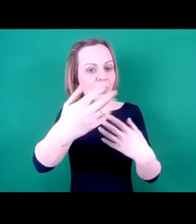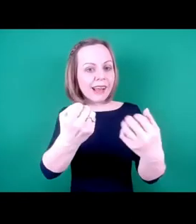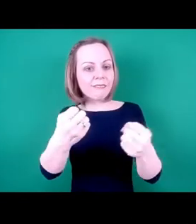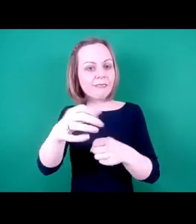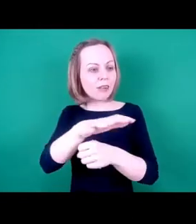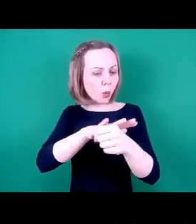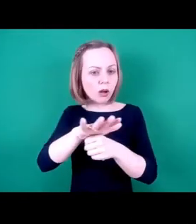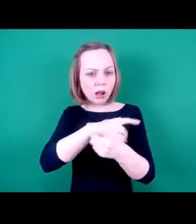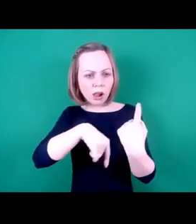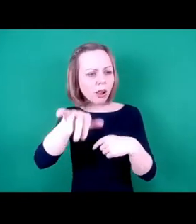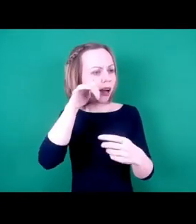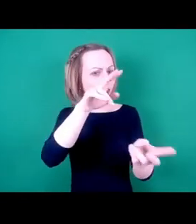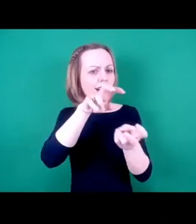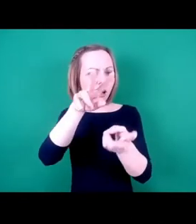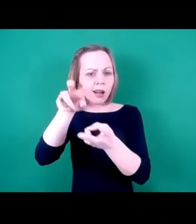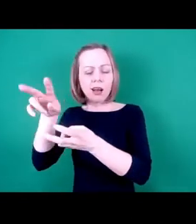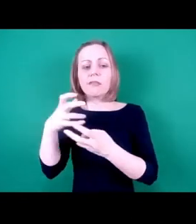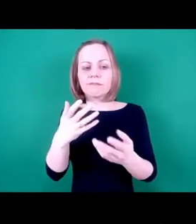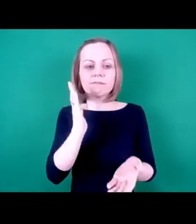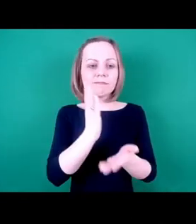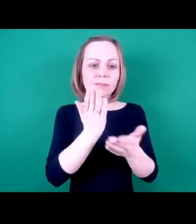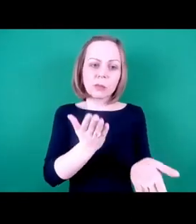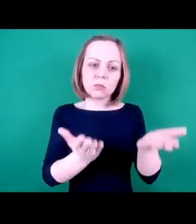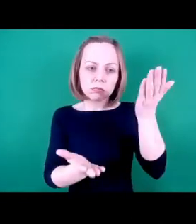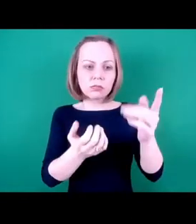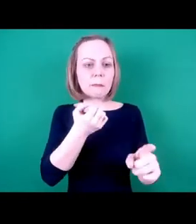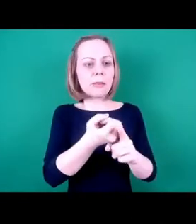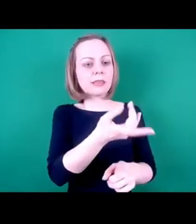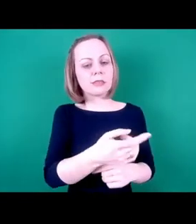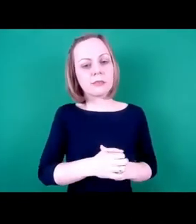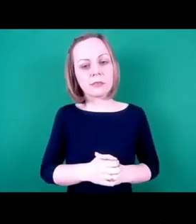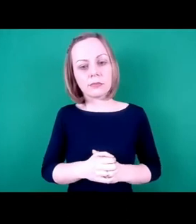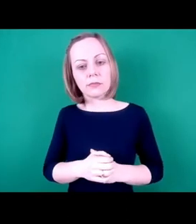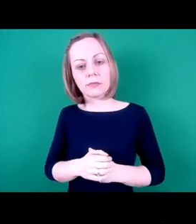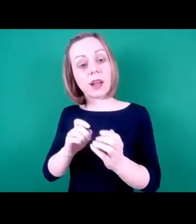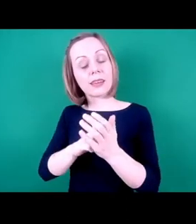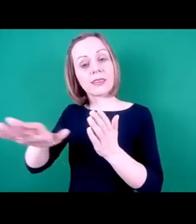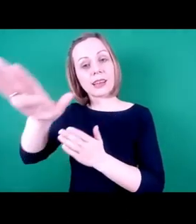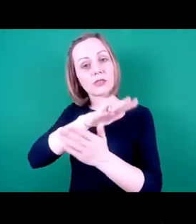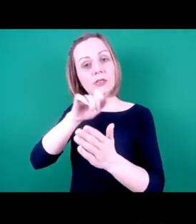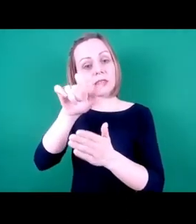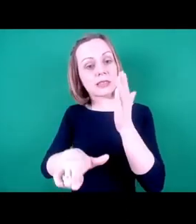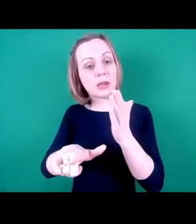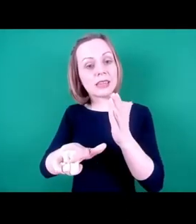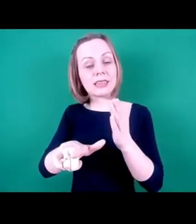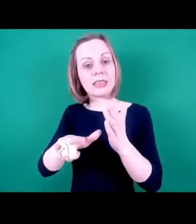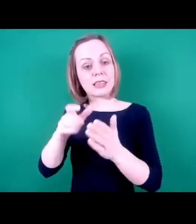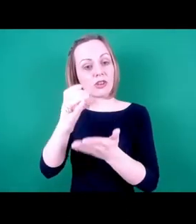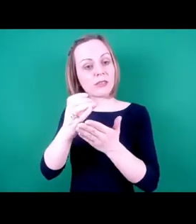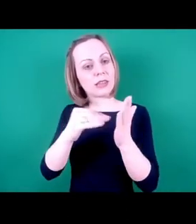in our own area. In fact, in figures published this week by national disability charity, Mencap,